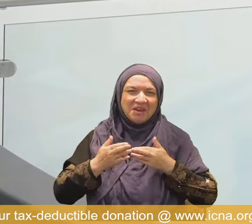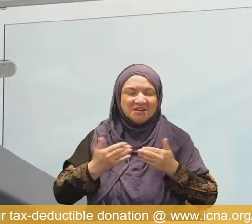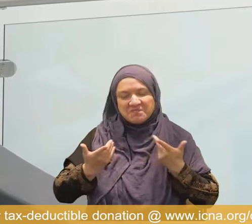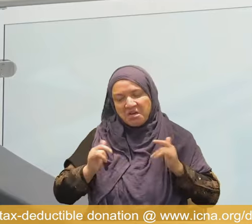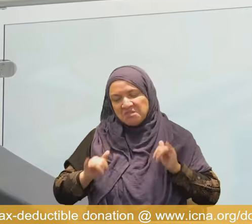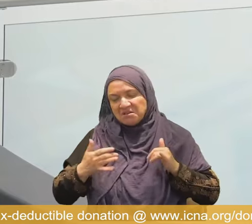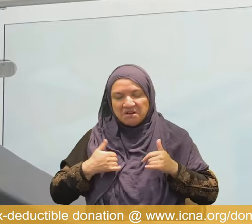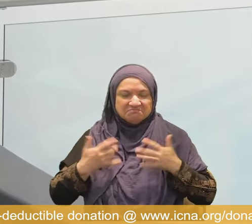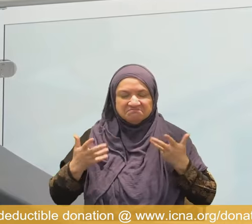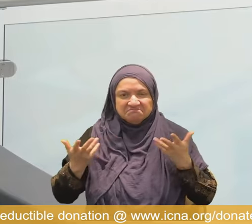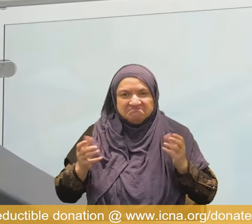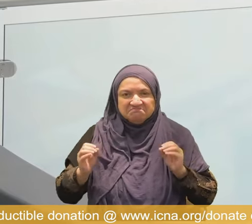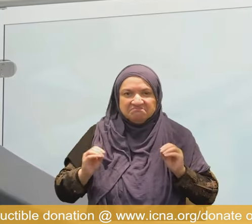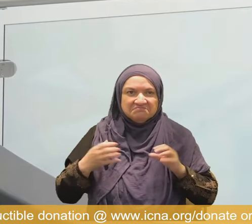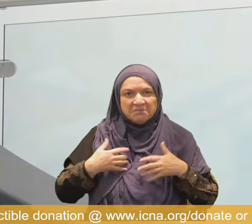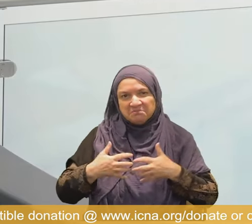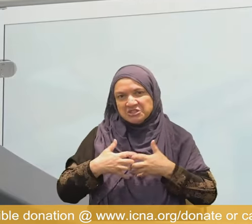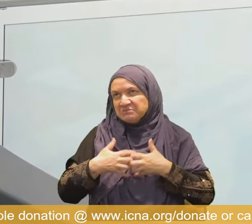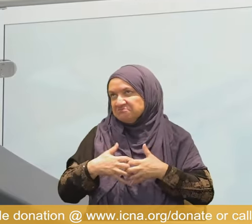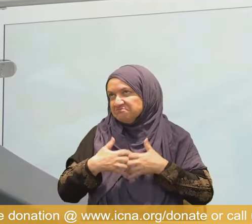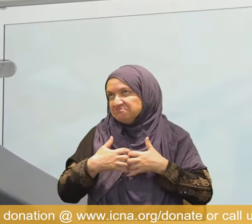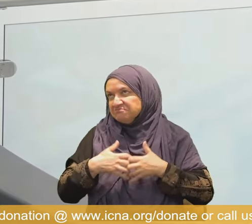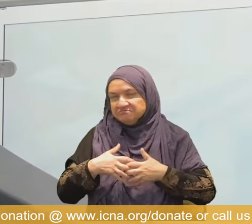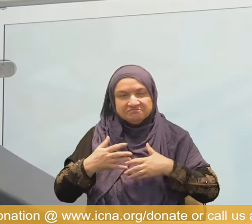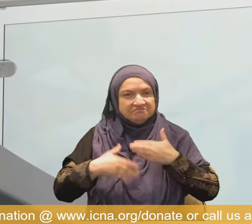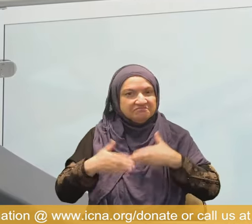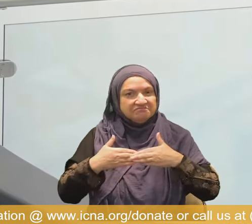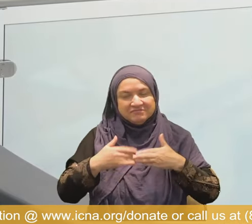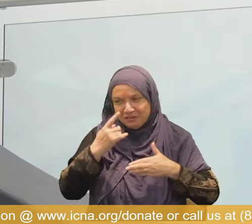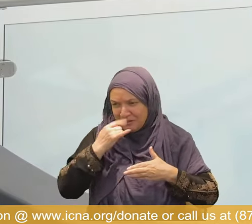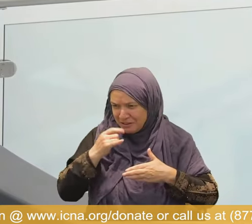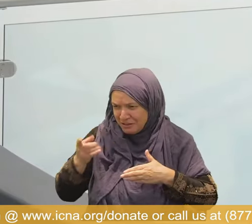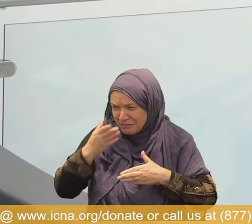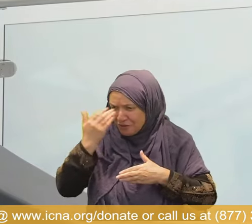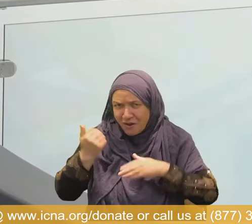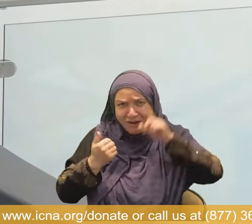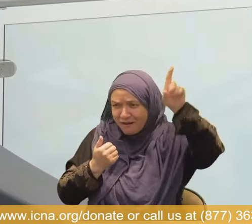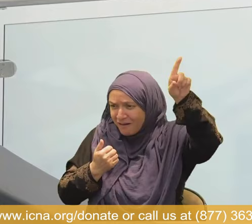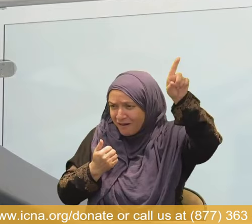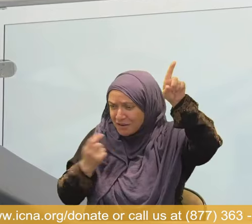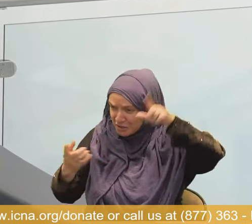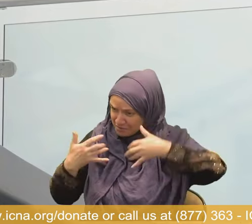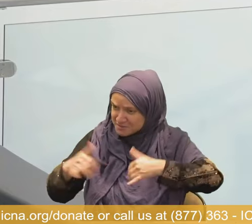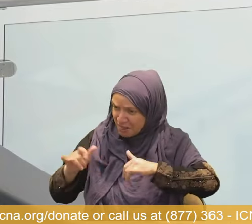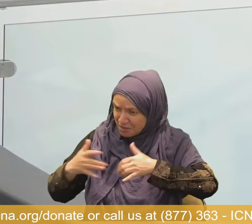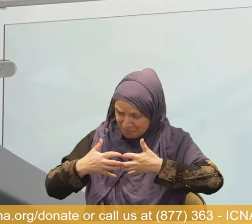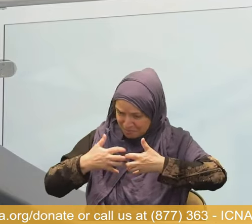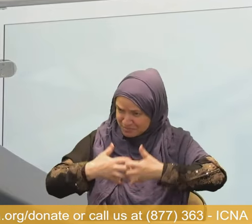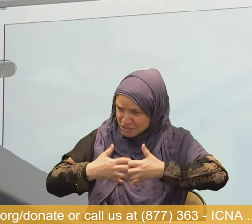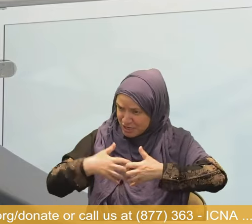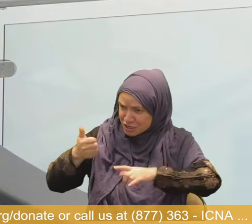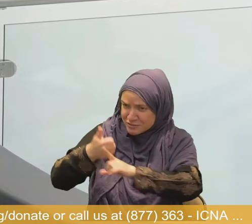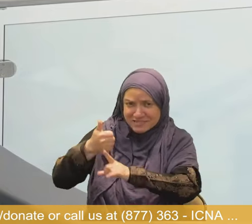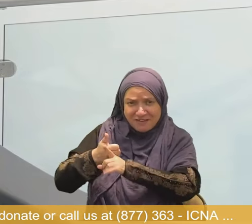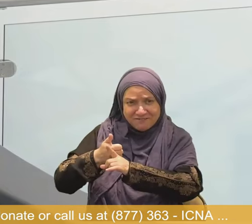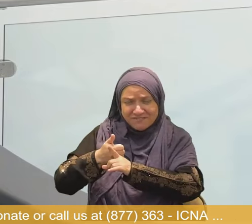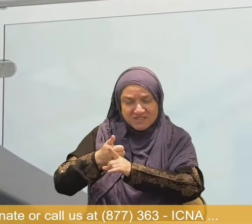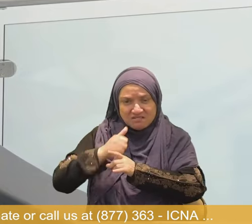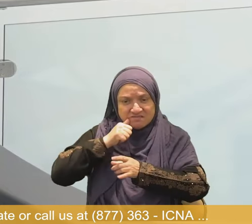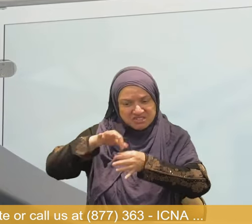forget your real master. And once you forget your real master, who is a master? Then you yourself claim that I am a master.